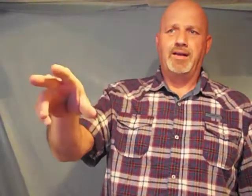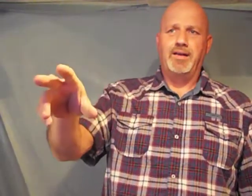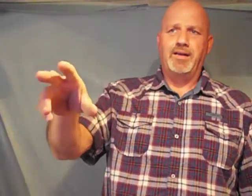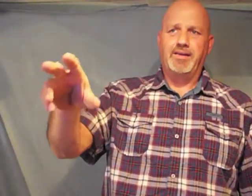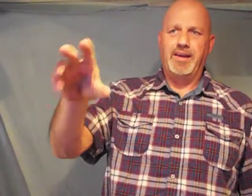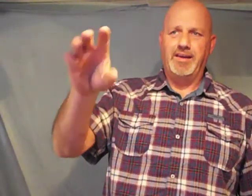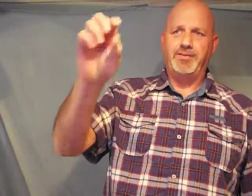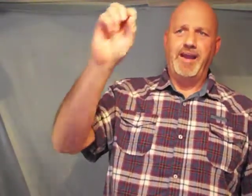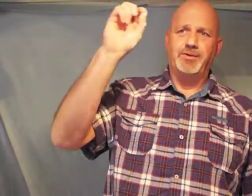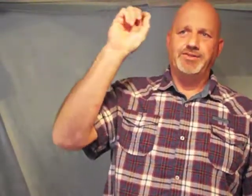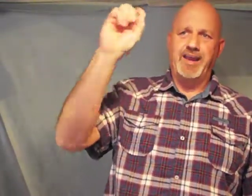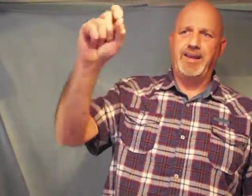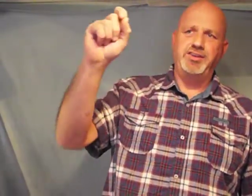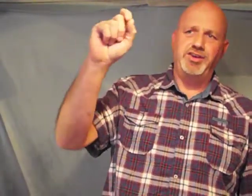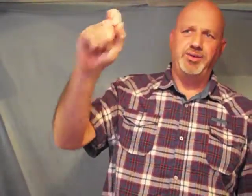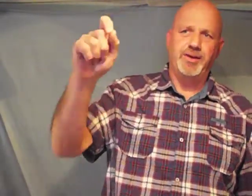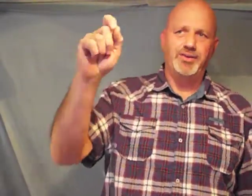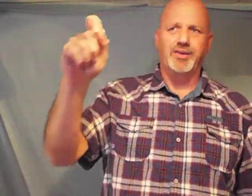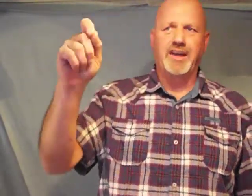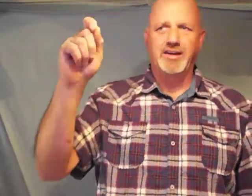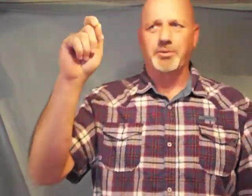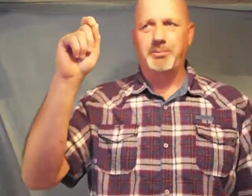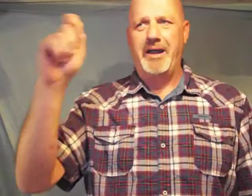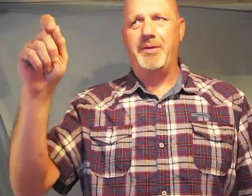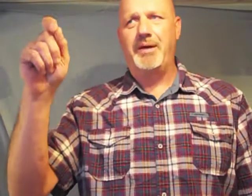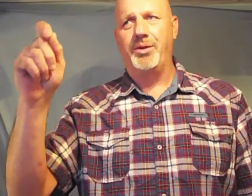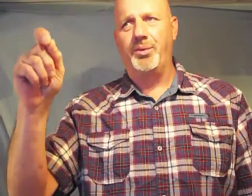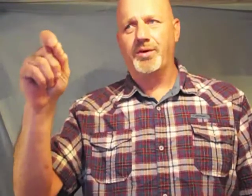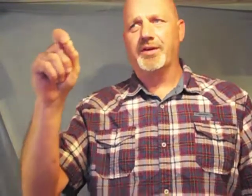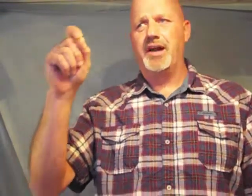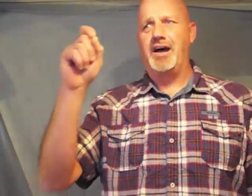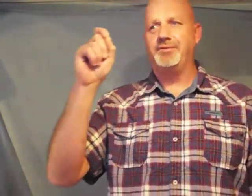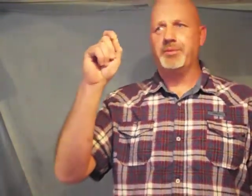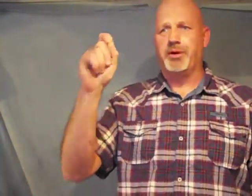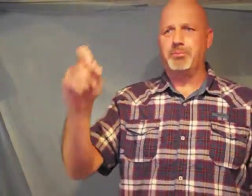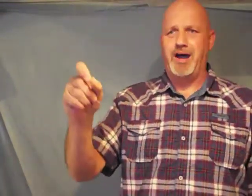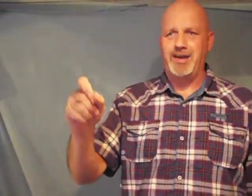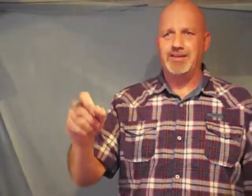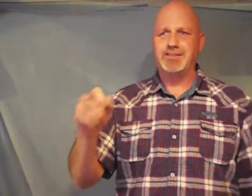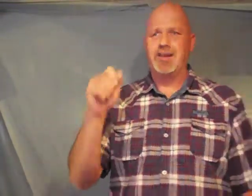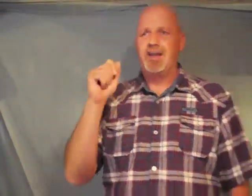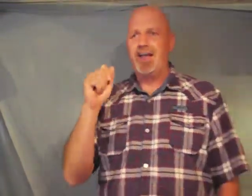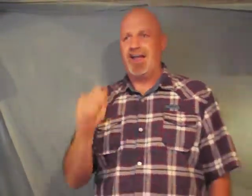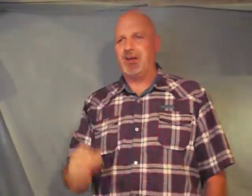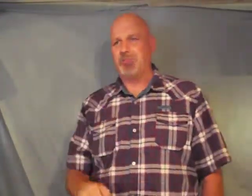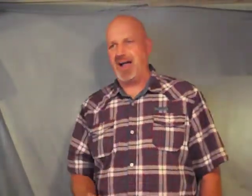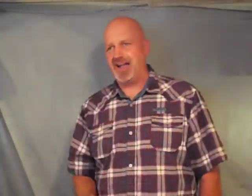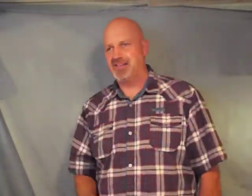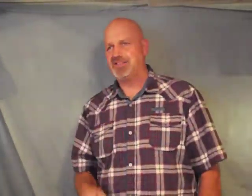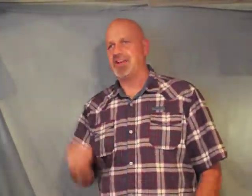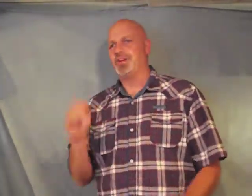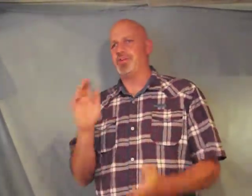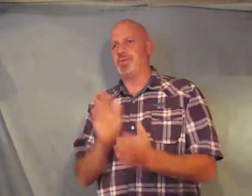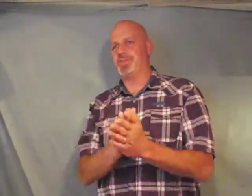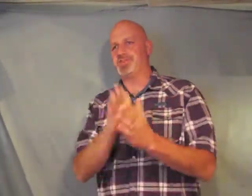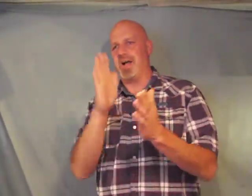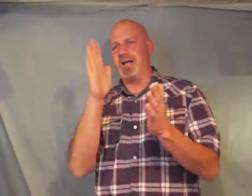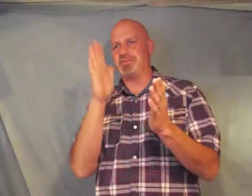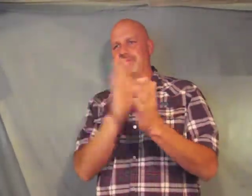the end of that one Satan you and your kingdom are bound by the word of God from our bodies and minds through the stripes of